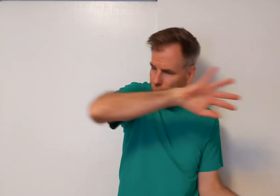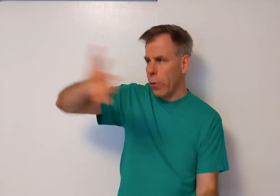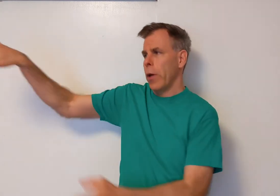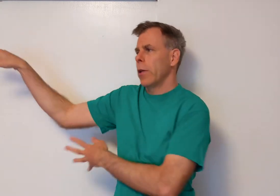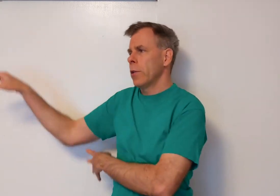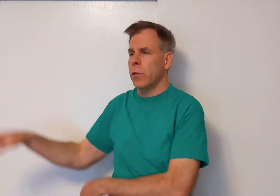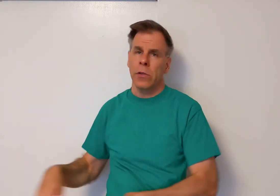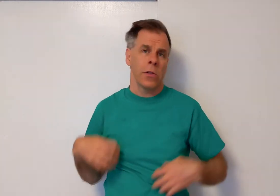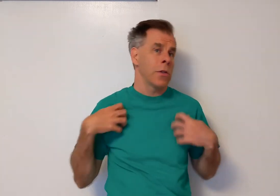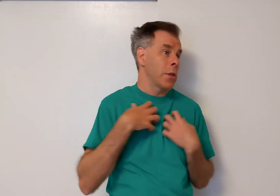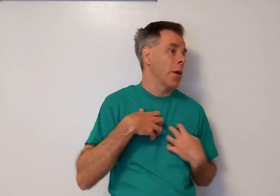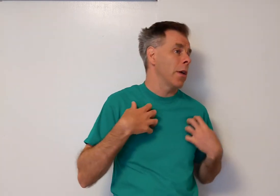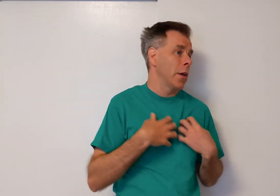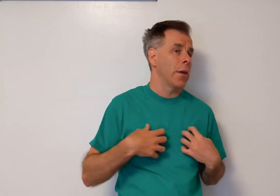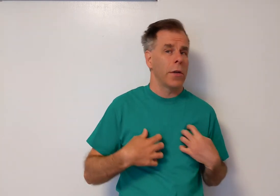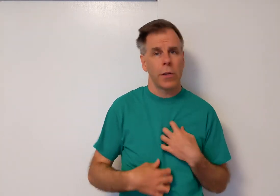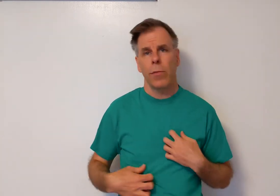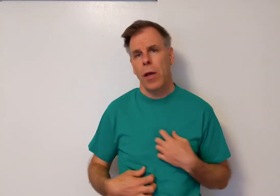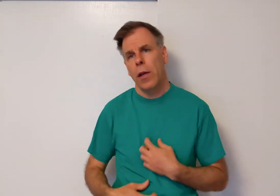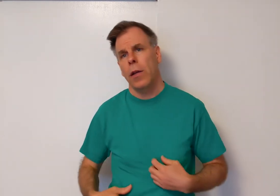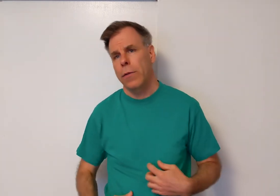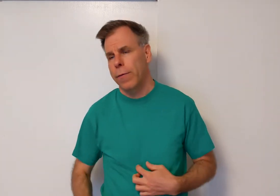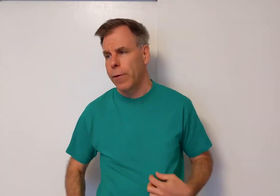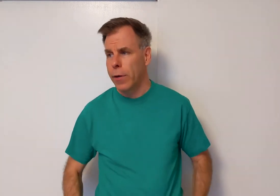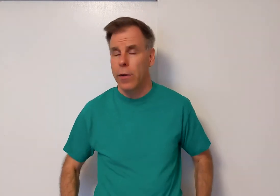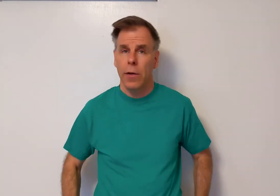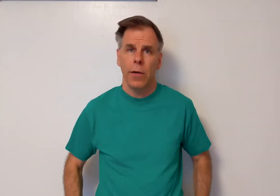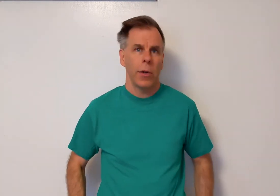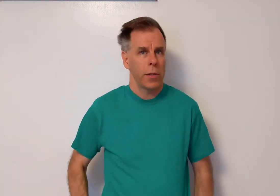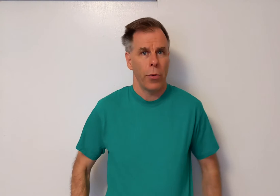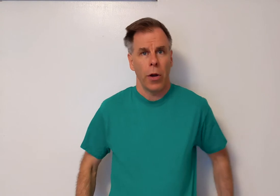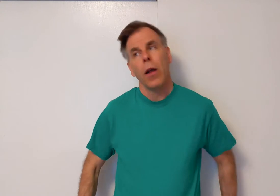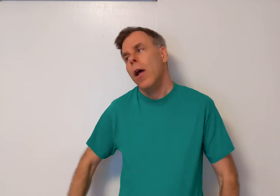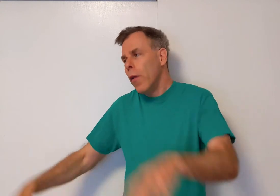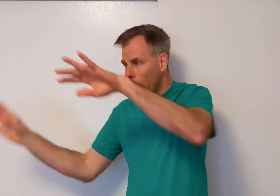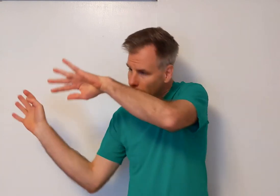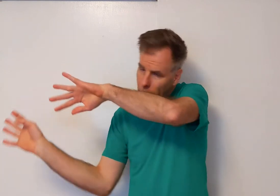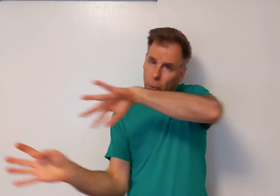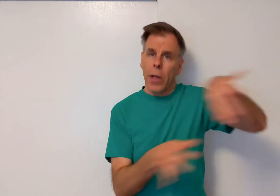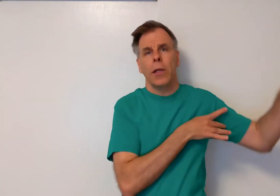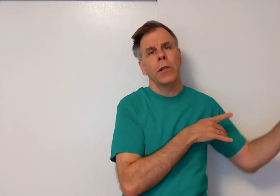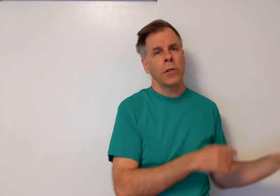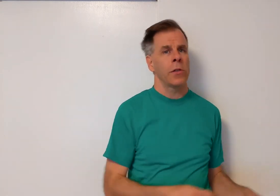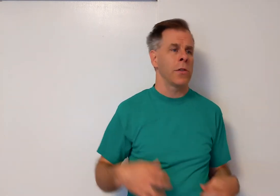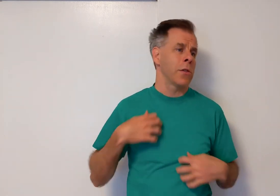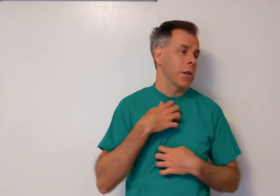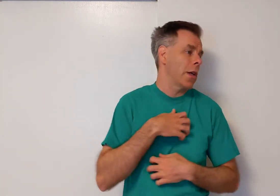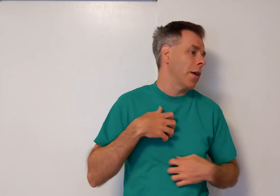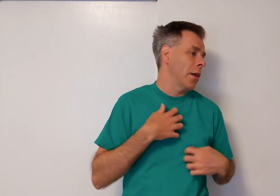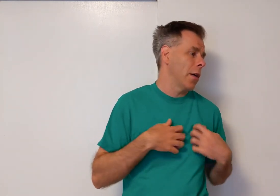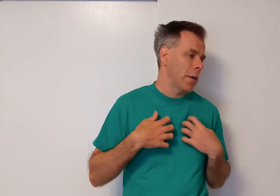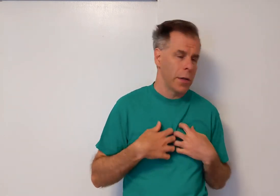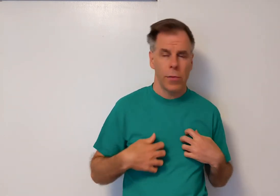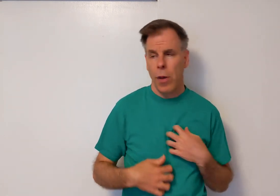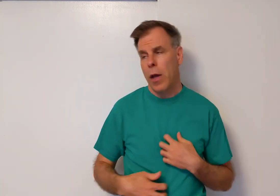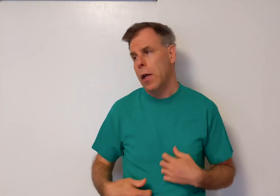wind curls my fur. Once more. The wind curls my